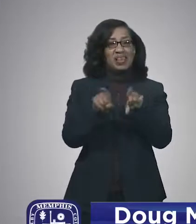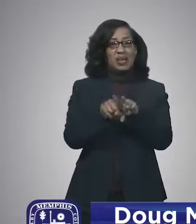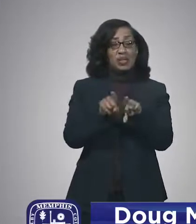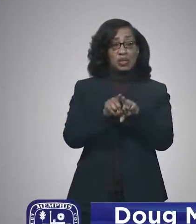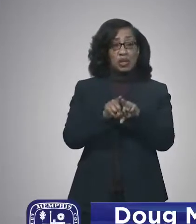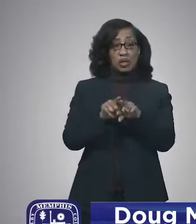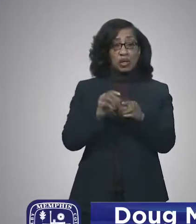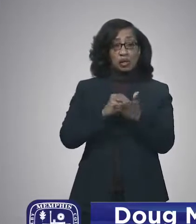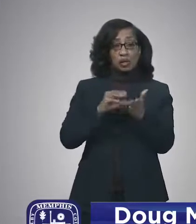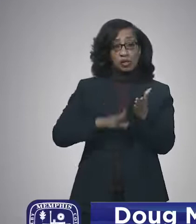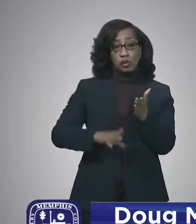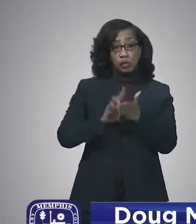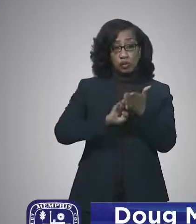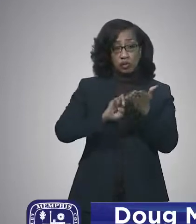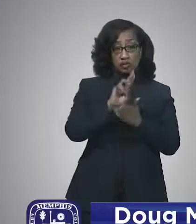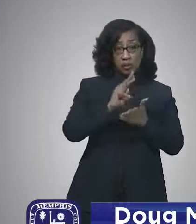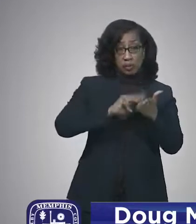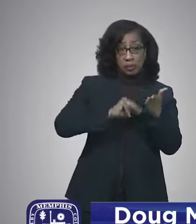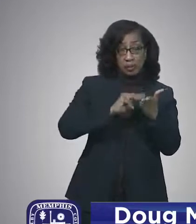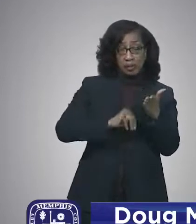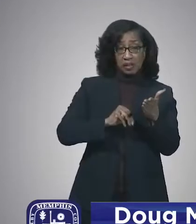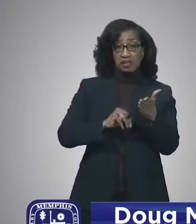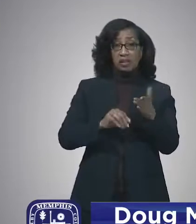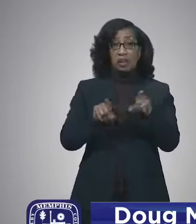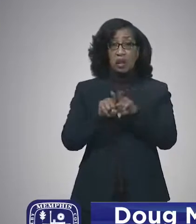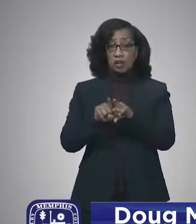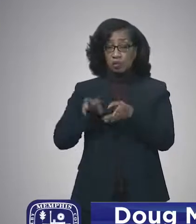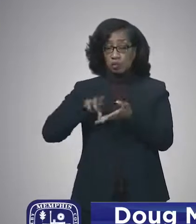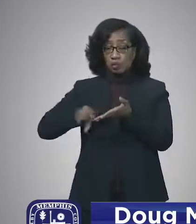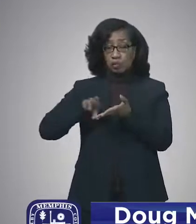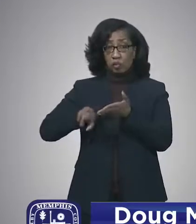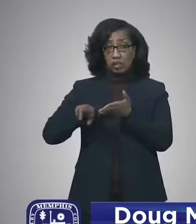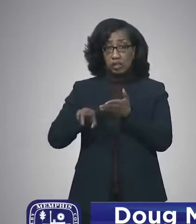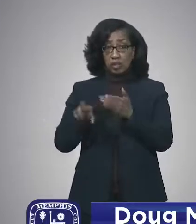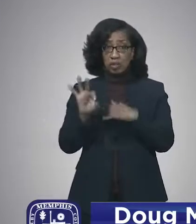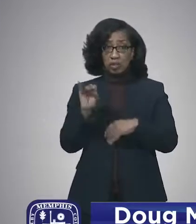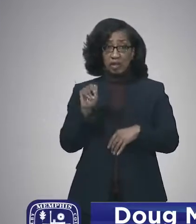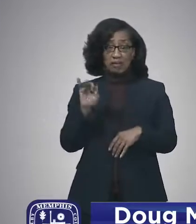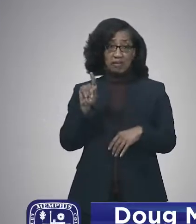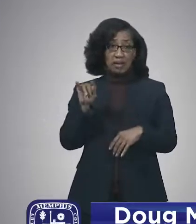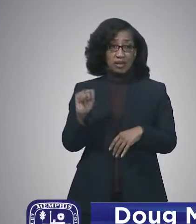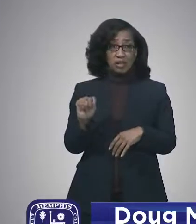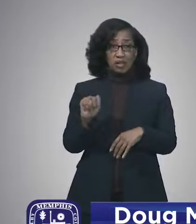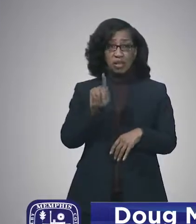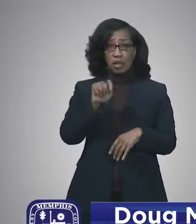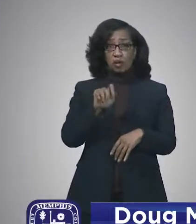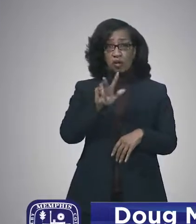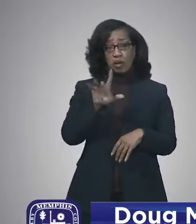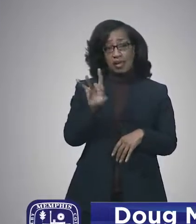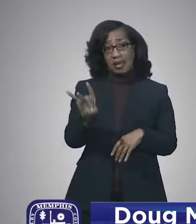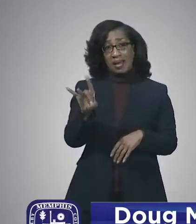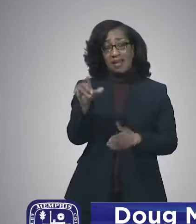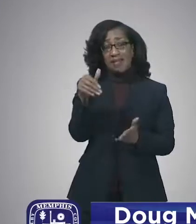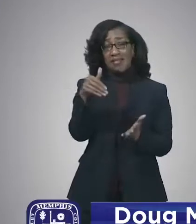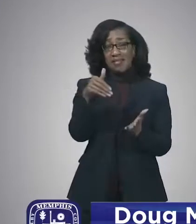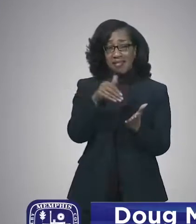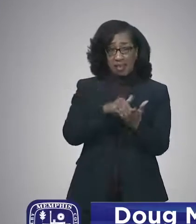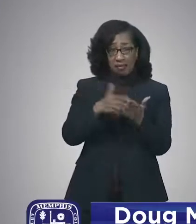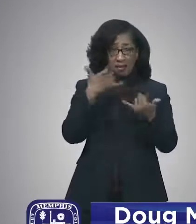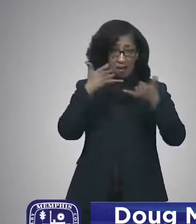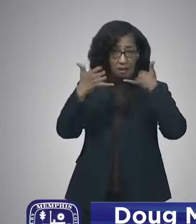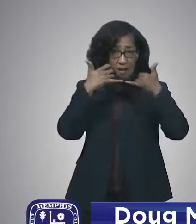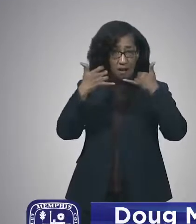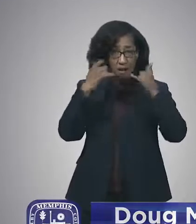at University of Memphis and the University of Memphis Research Foundation, who have done 138,000 phone calls to this point.